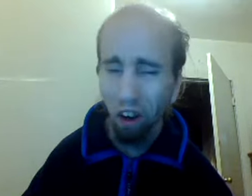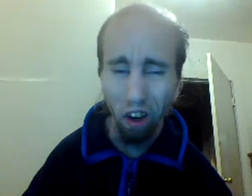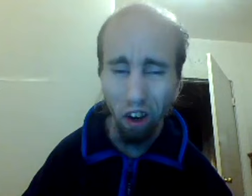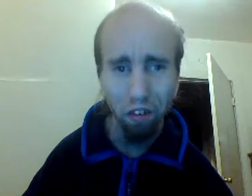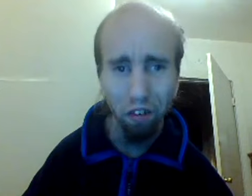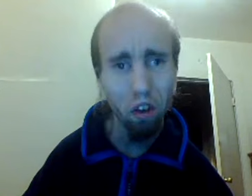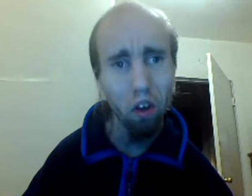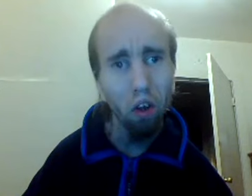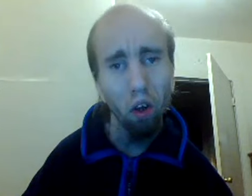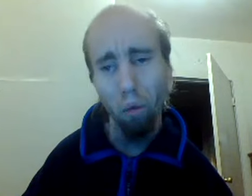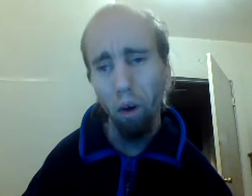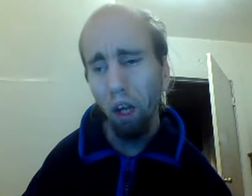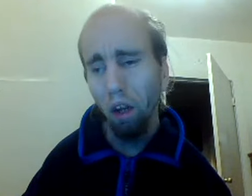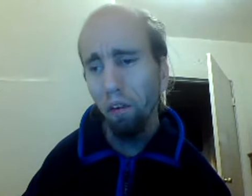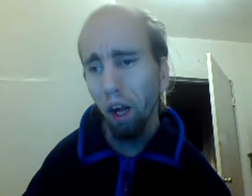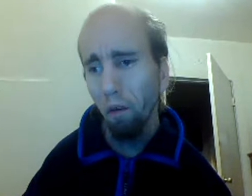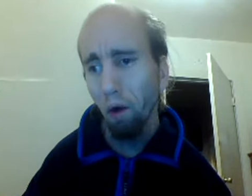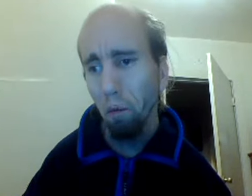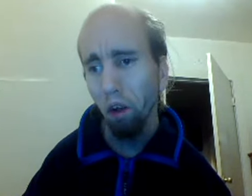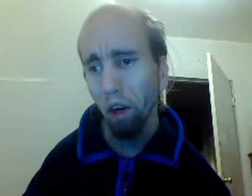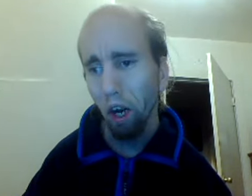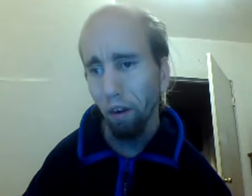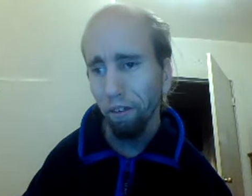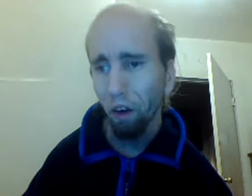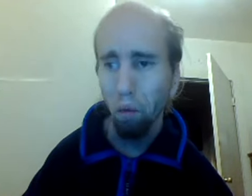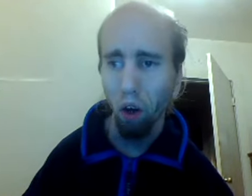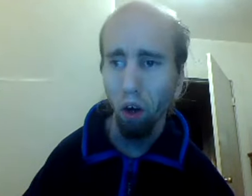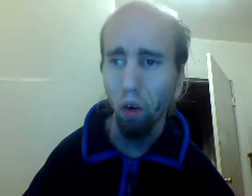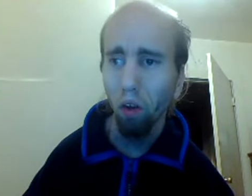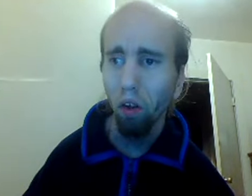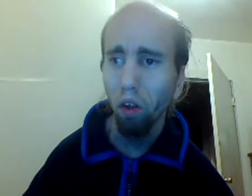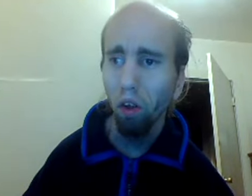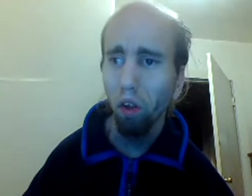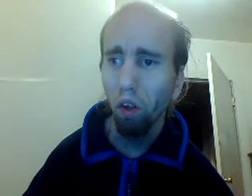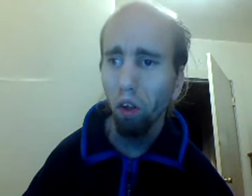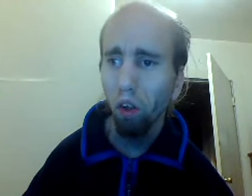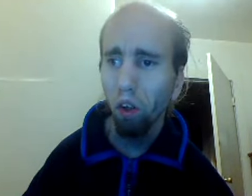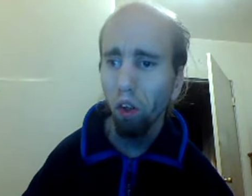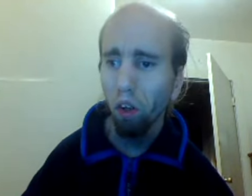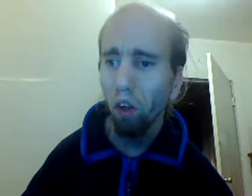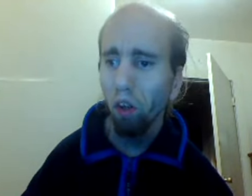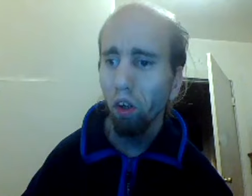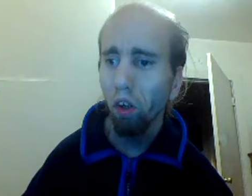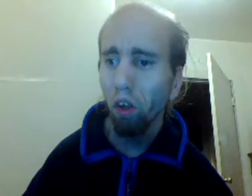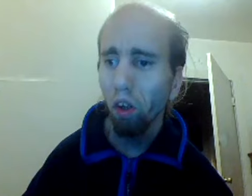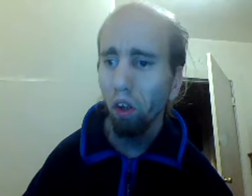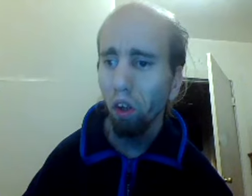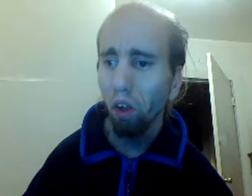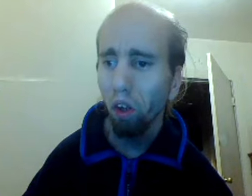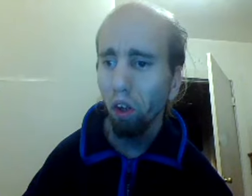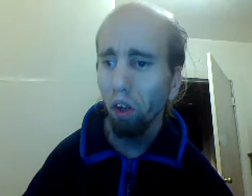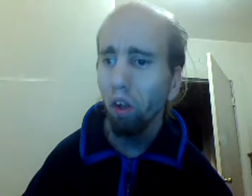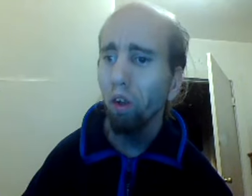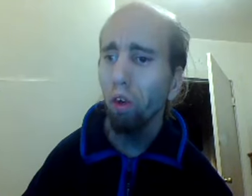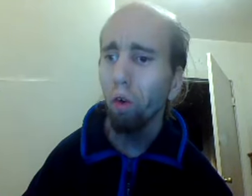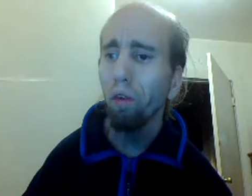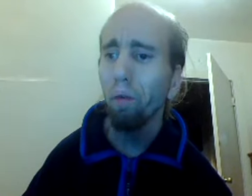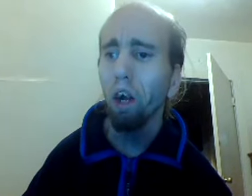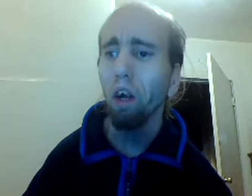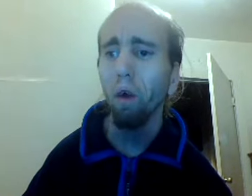Rector's wanted to sign mother Eric Scrubwell to his